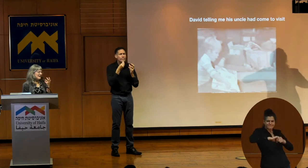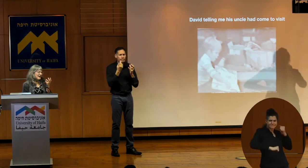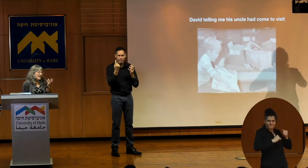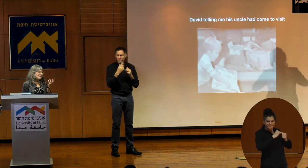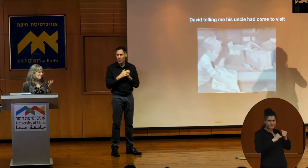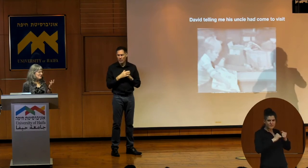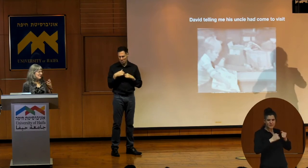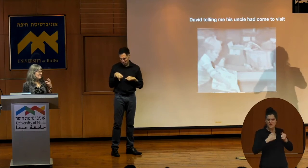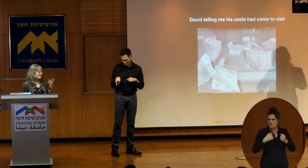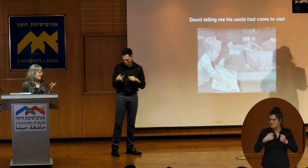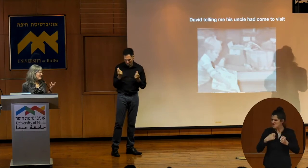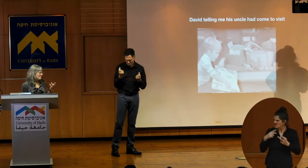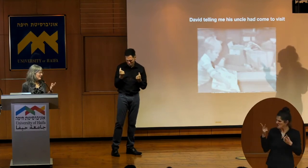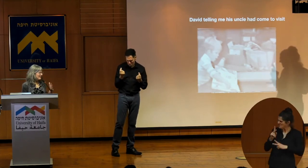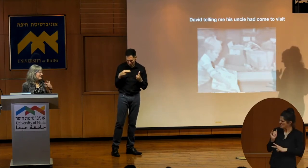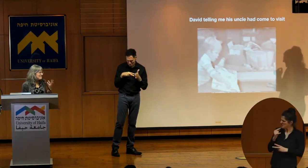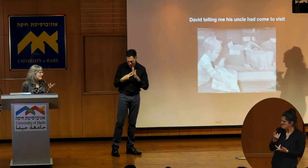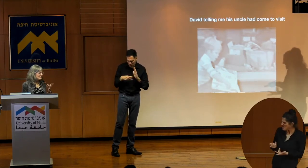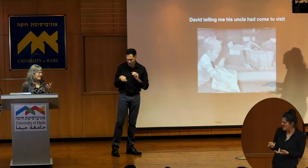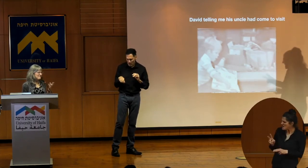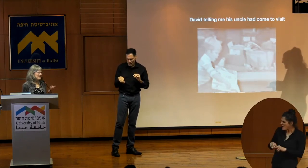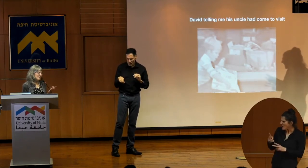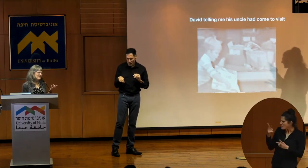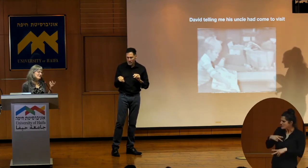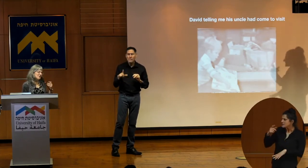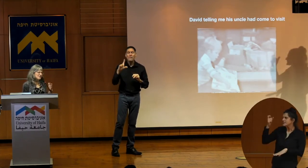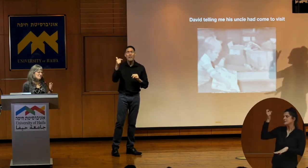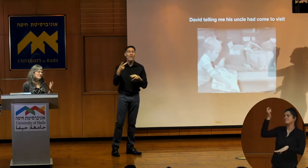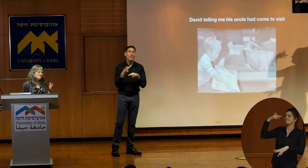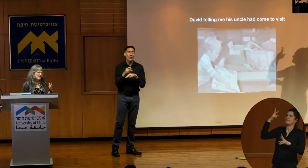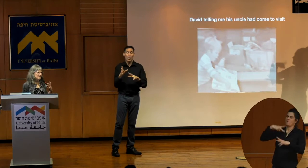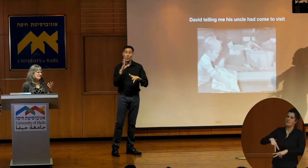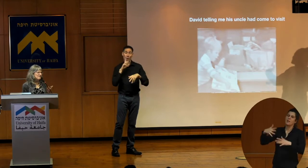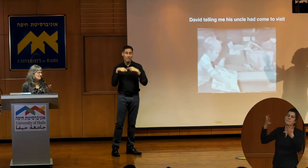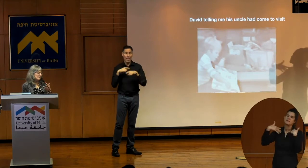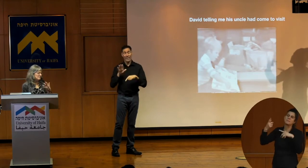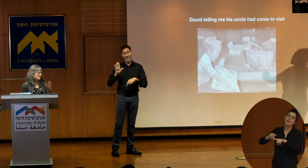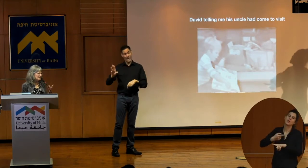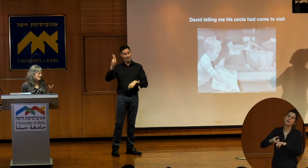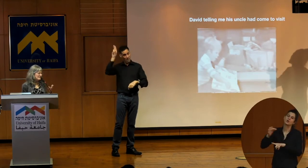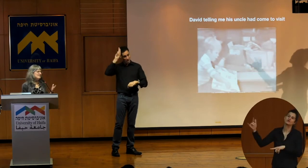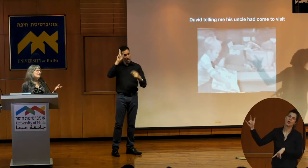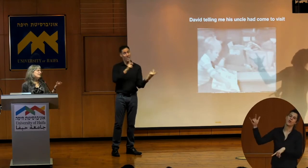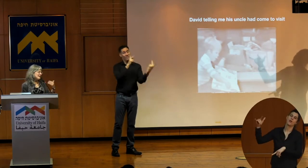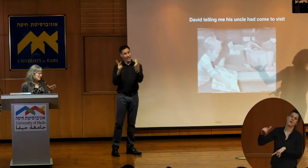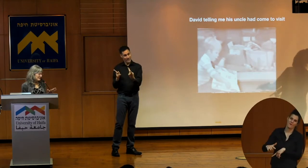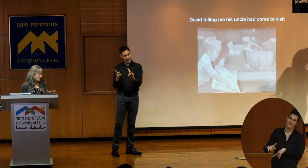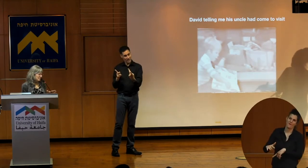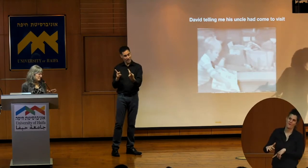and I can't figure out what he's talking about. And then eventually I figure out that he's talking about the fact that his uncle came to visit and came to the airport.